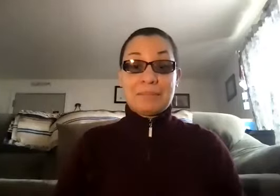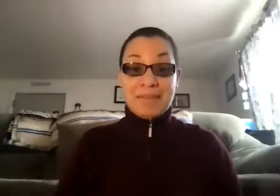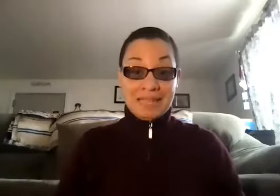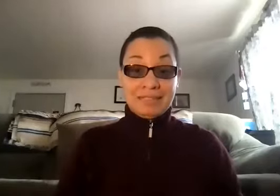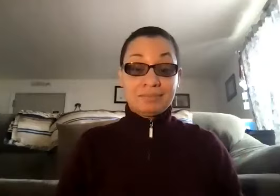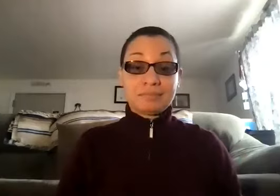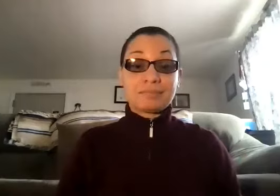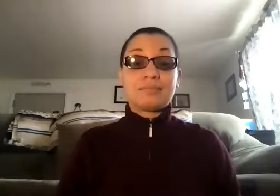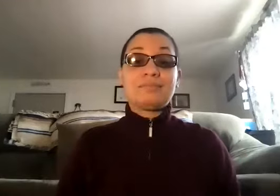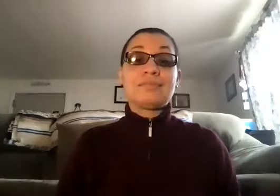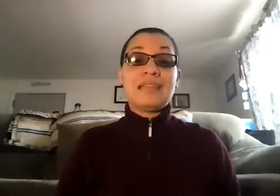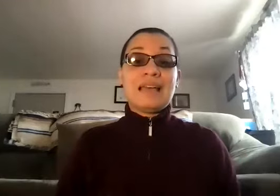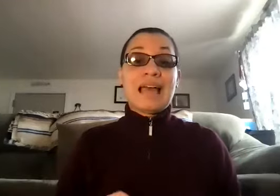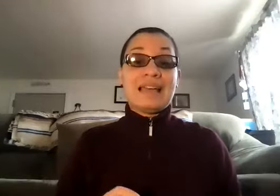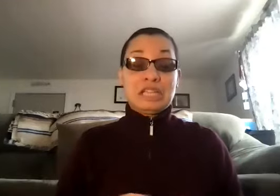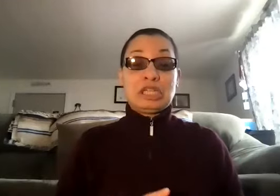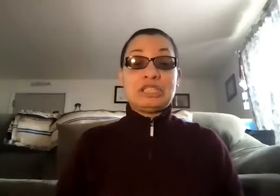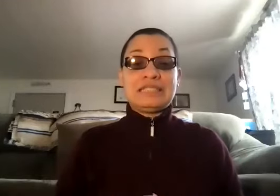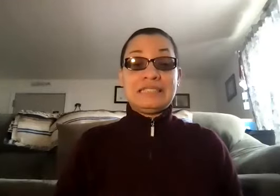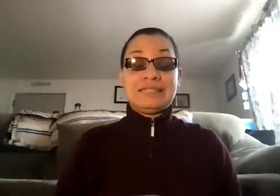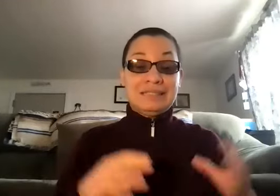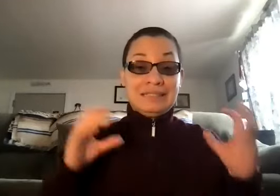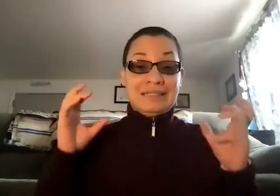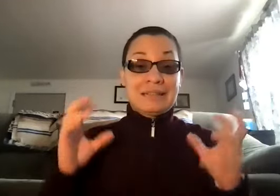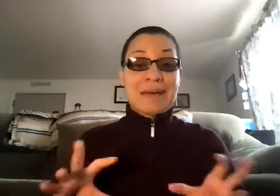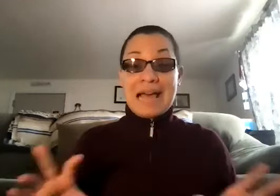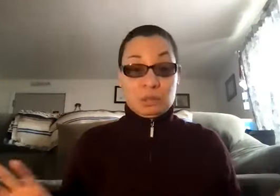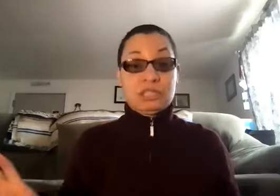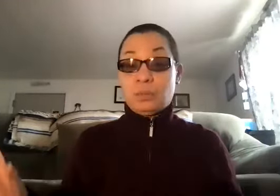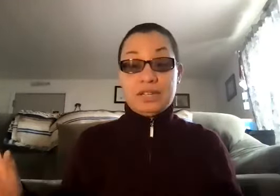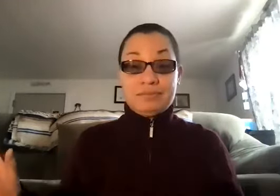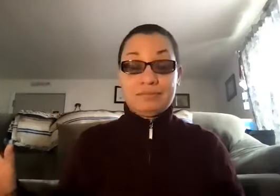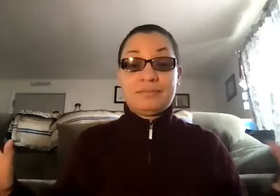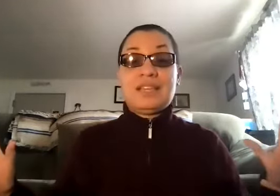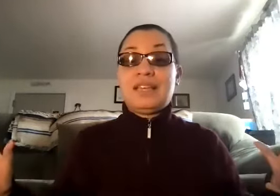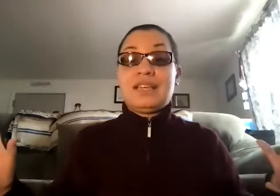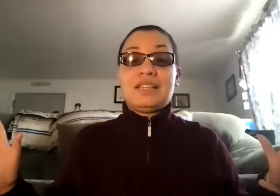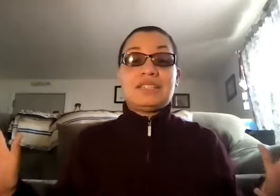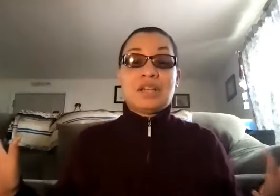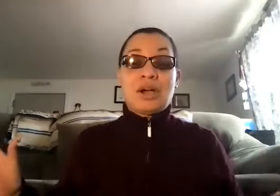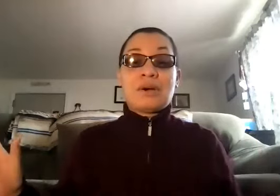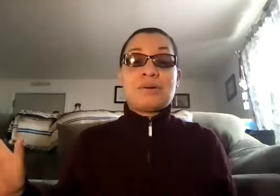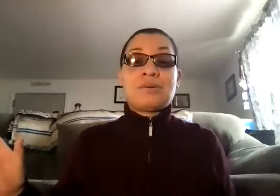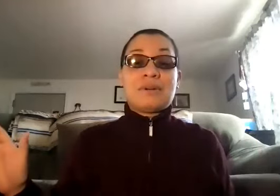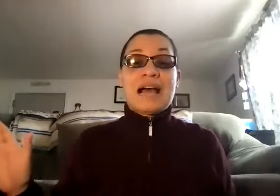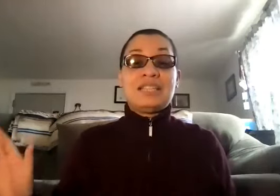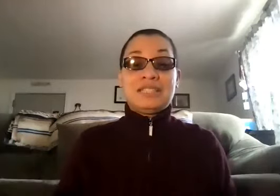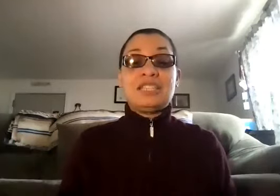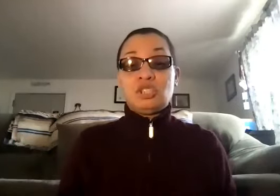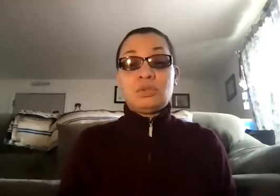made, it couldn't be in my house somewhere. So, I did use